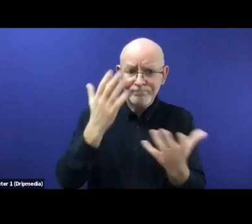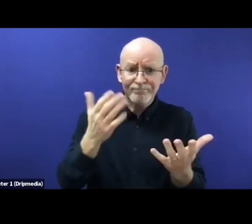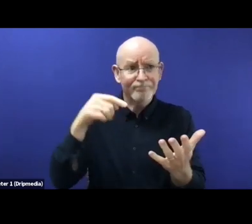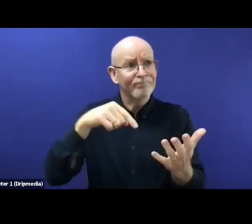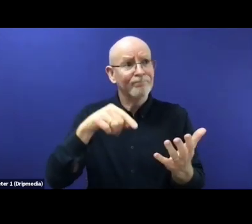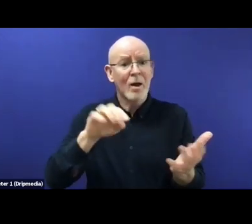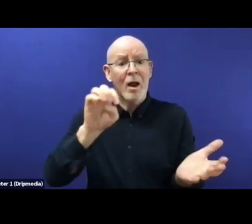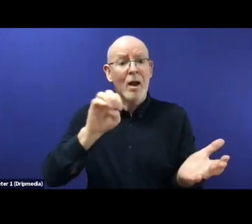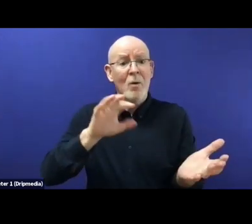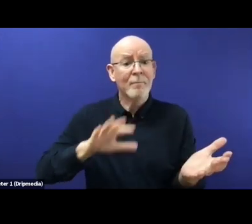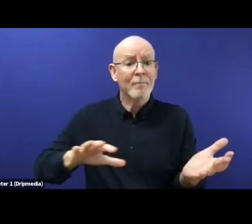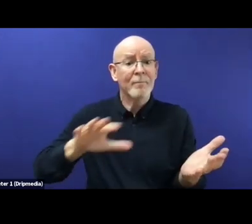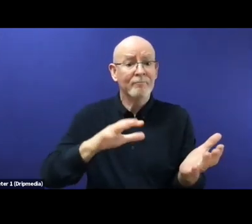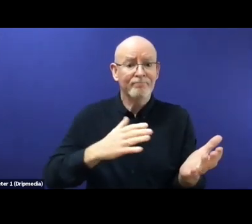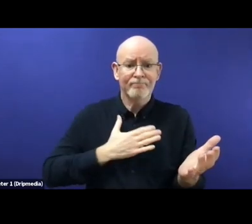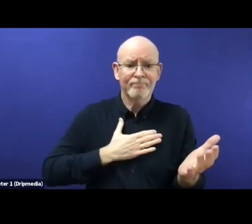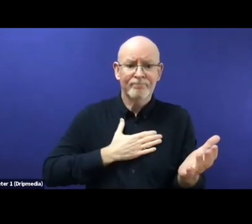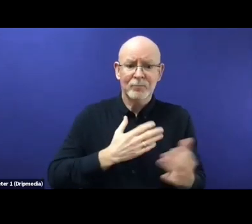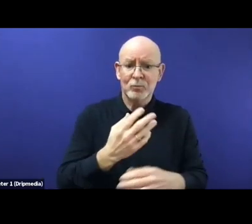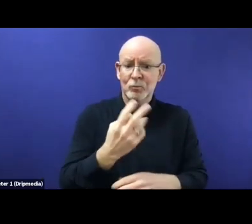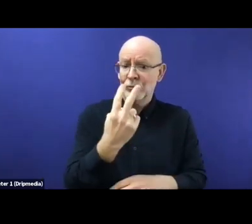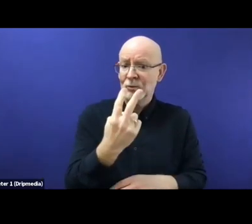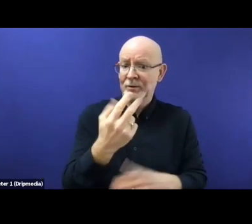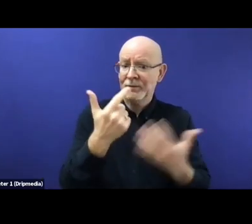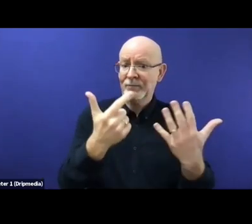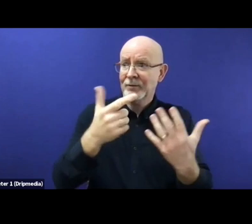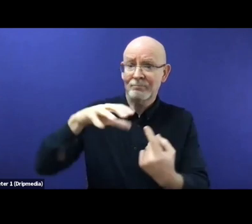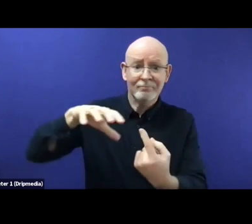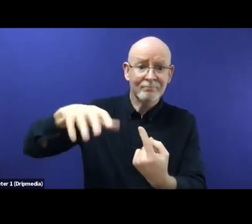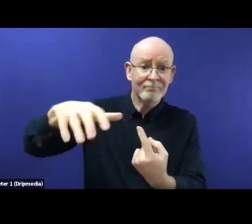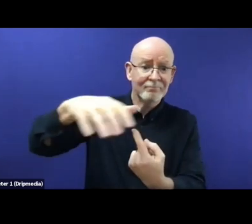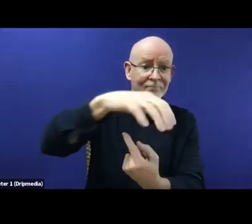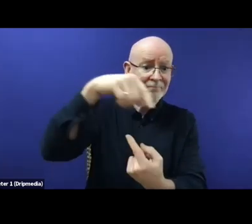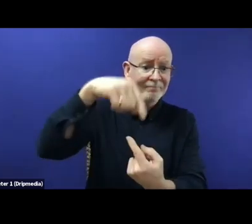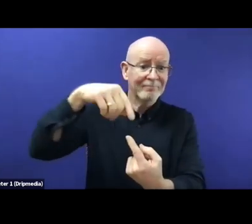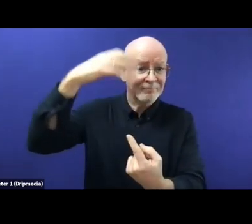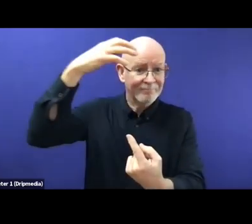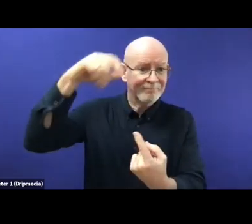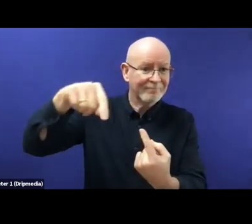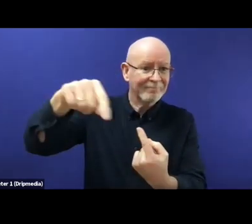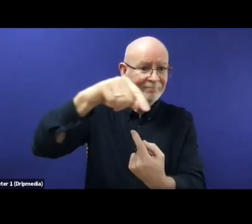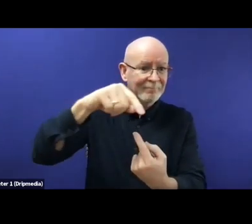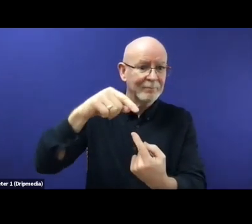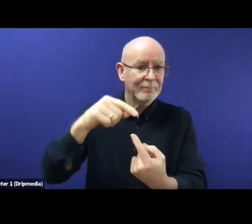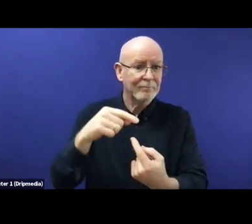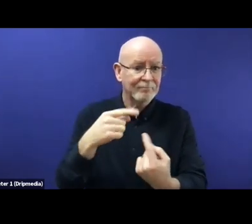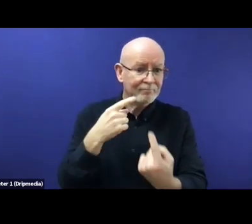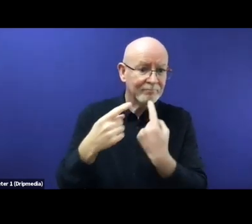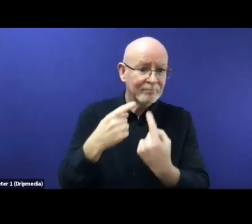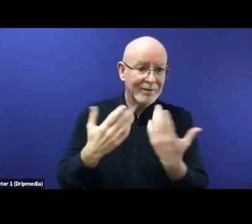important. Also, if you look at the focus on third countries, you know, what is